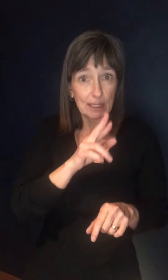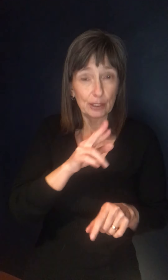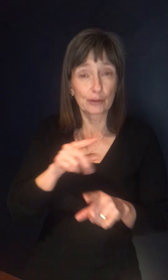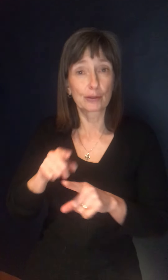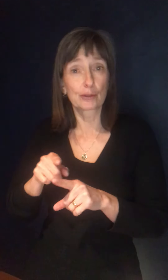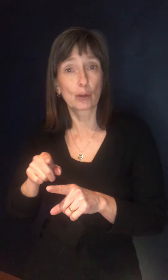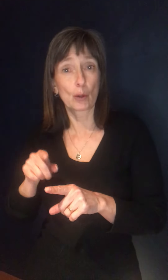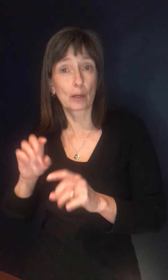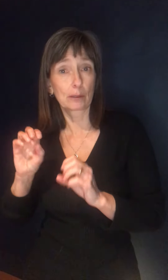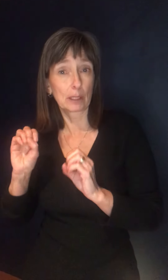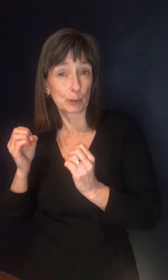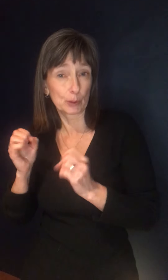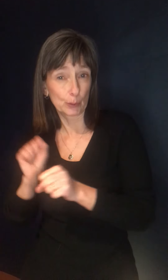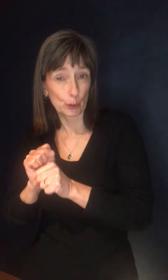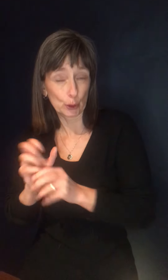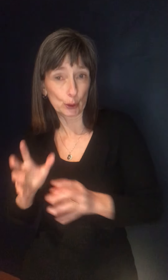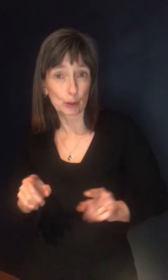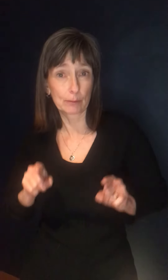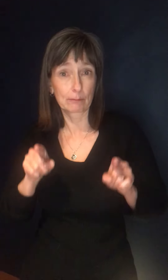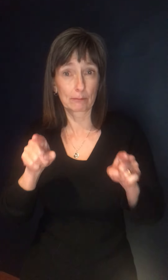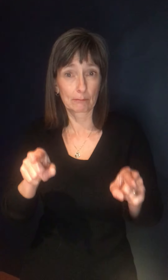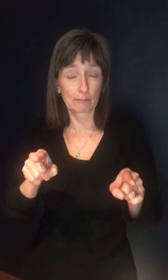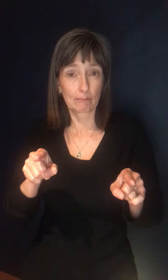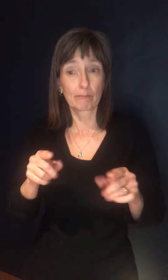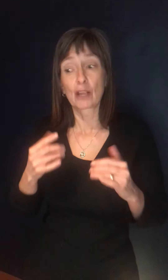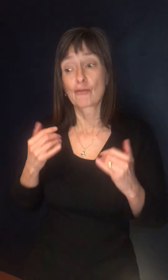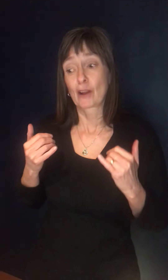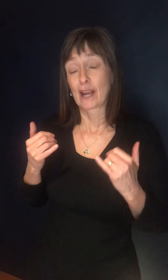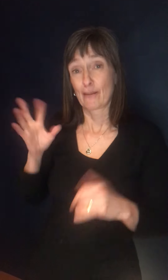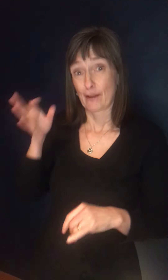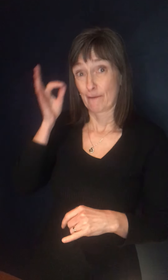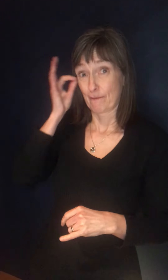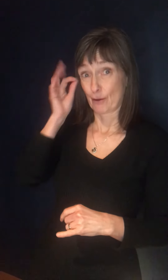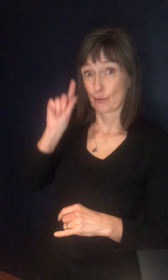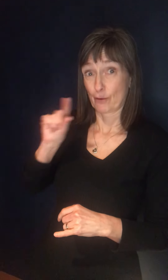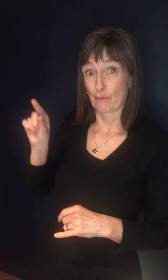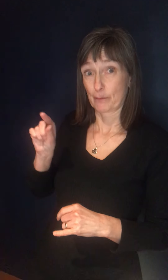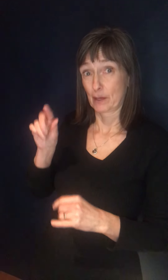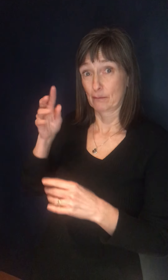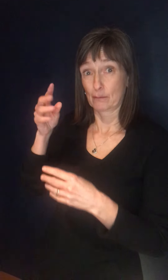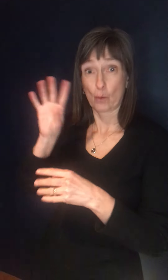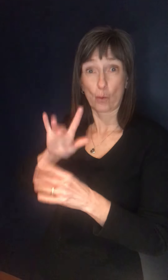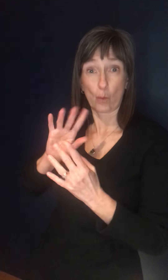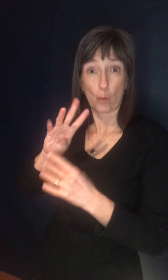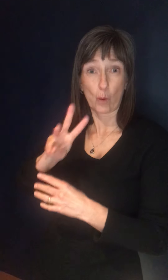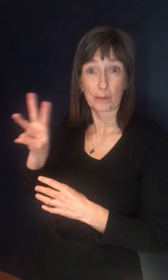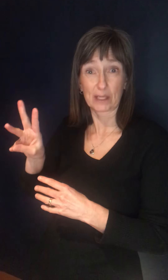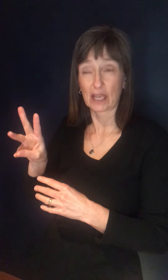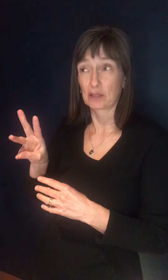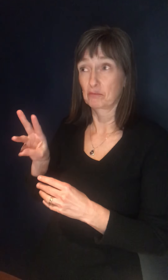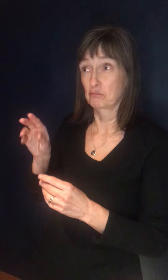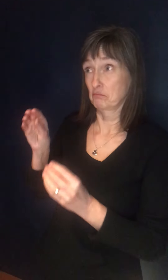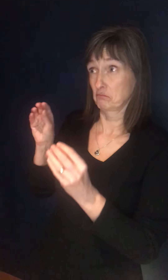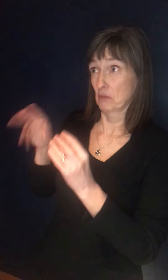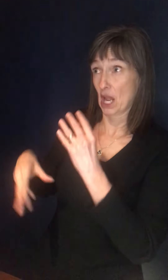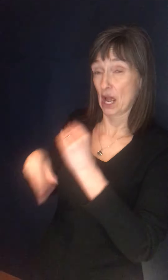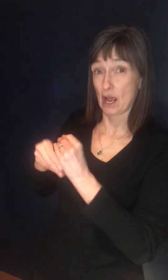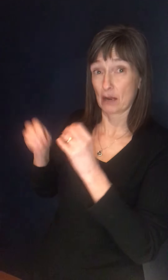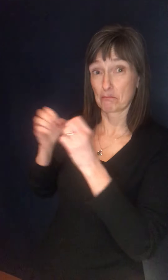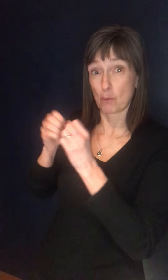website here that there's no allocation for more AstraZeneca vaccine to the province right now. If there wants to be more coming, who